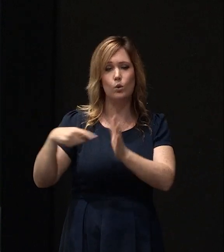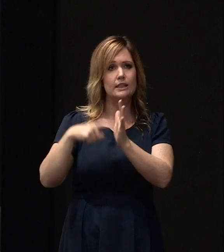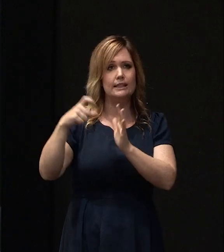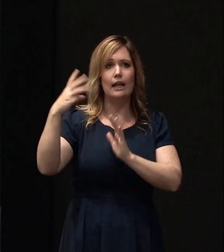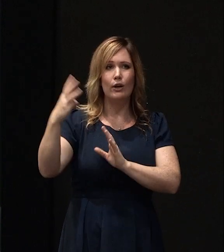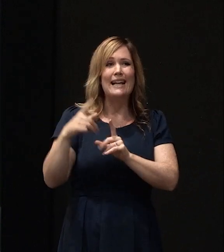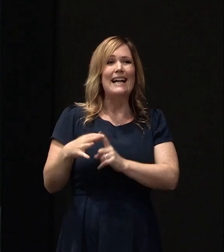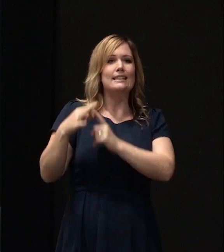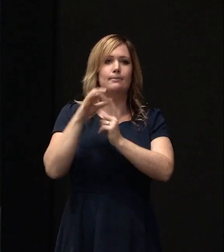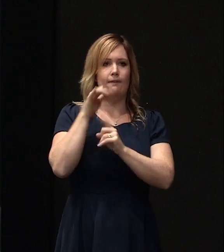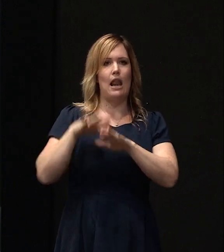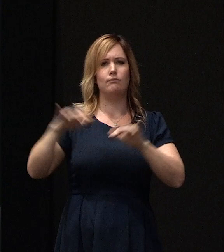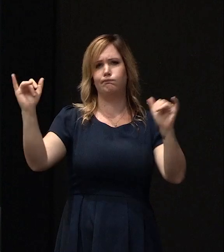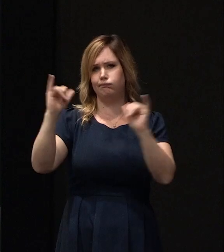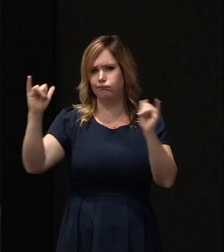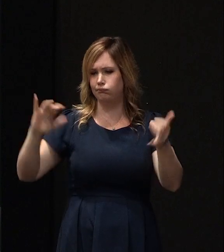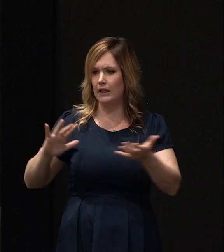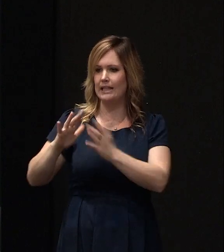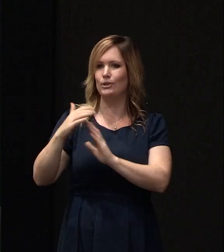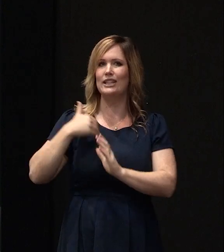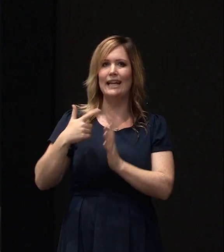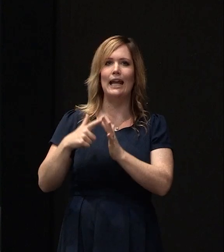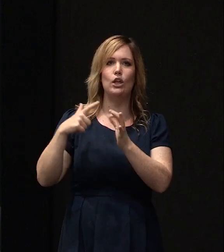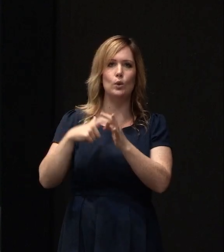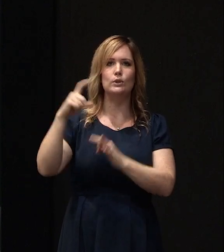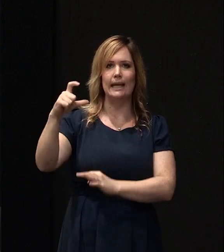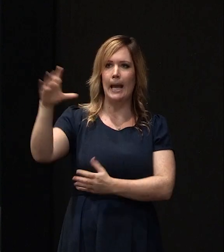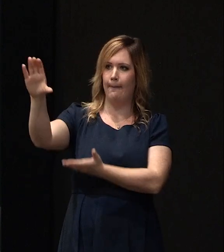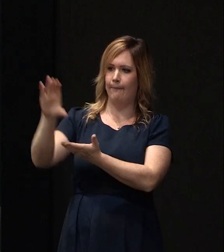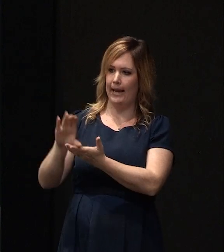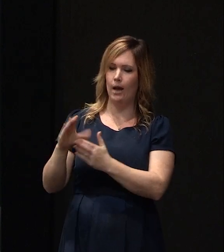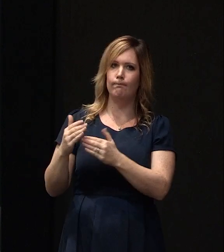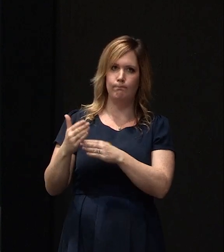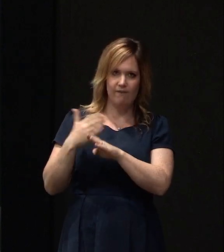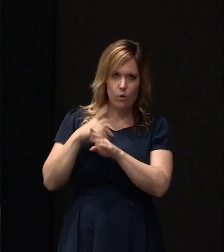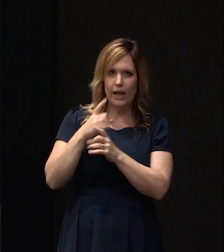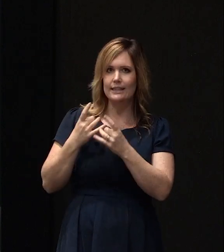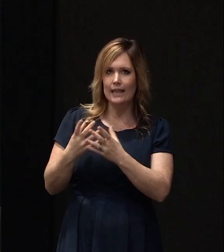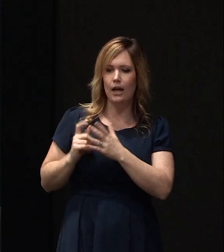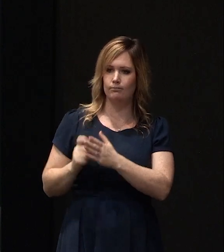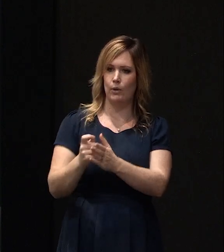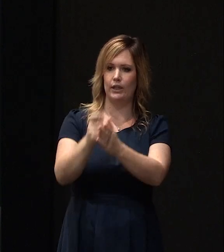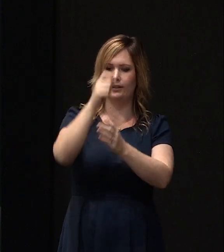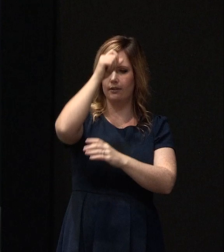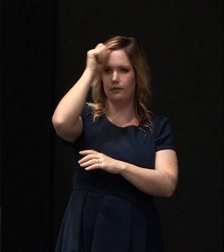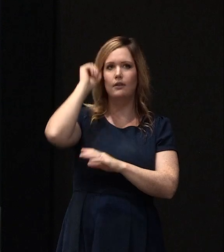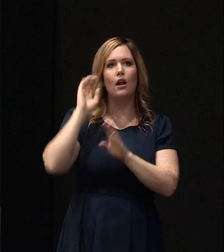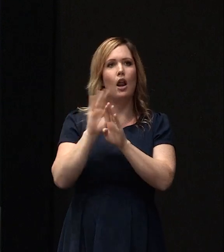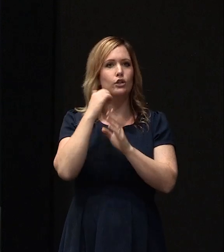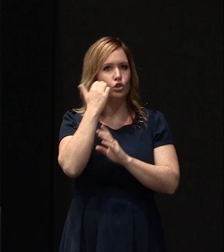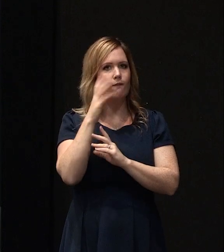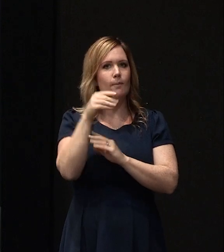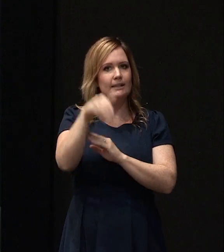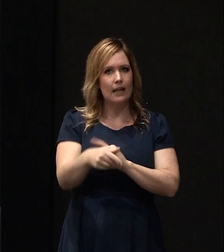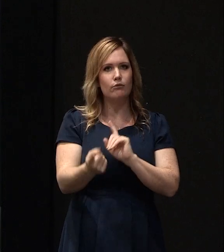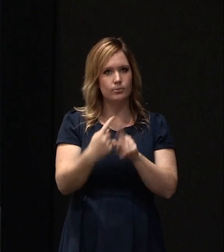severely damaged and requires an EQC payout before that can happen. But similar to, as John from Southern Response mentioned, if